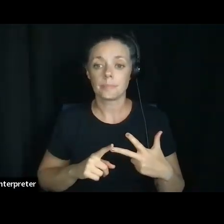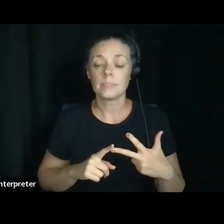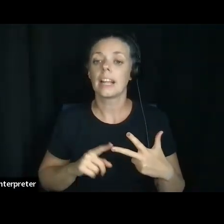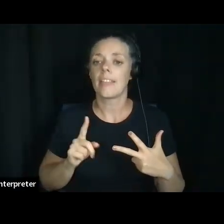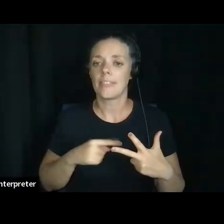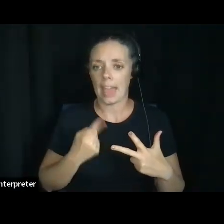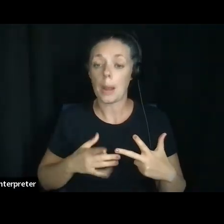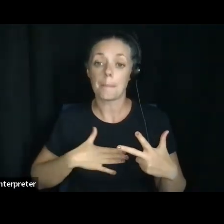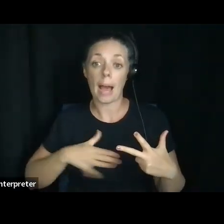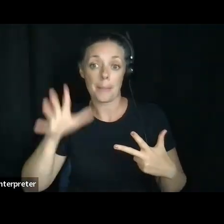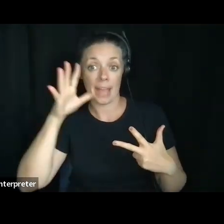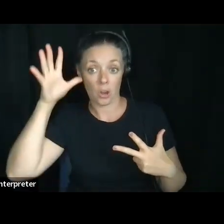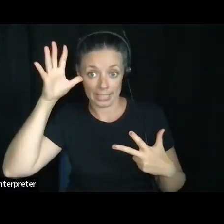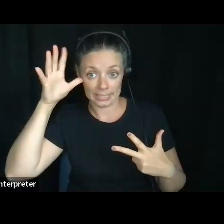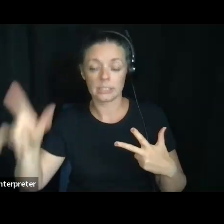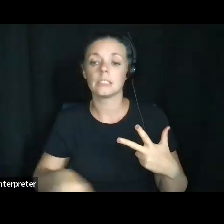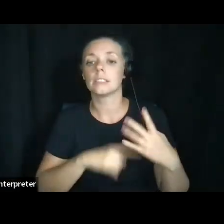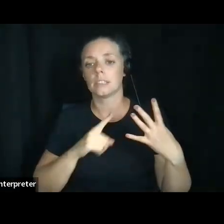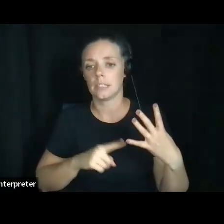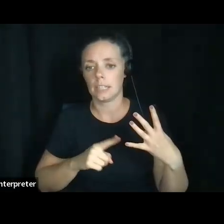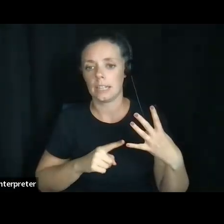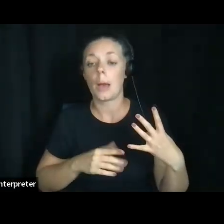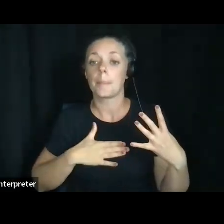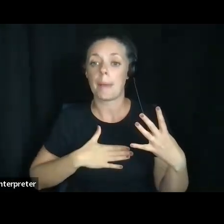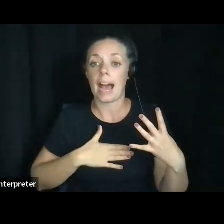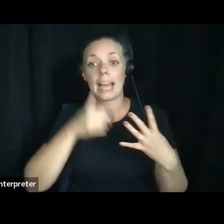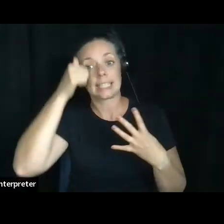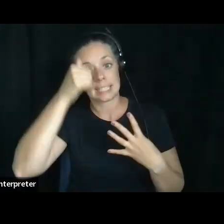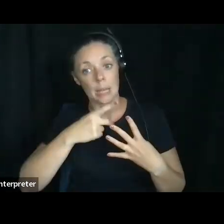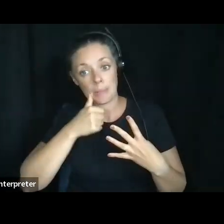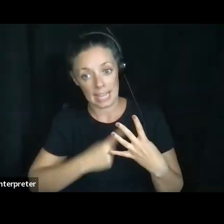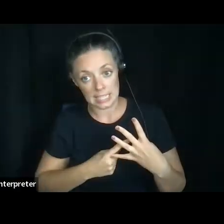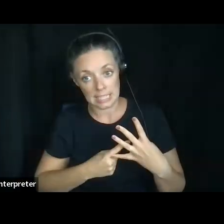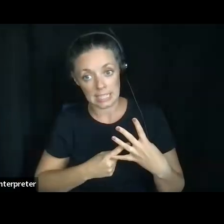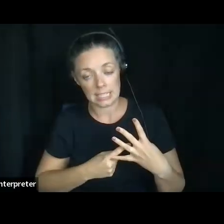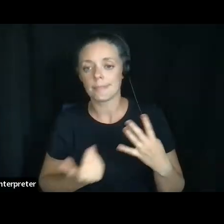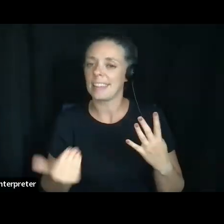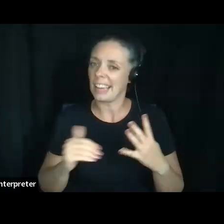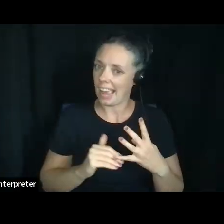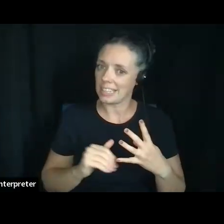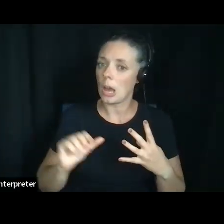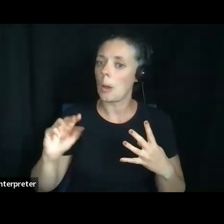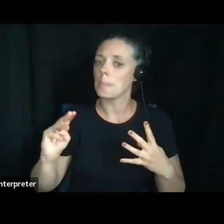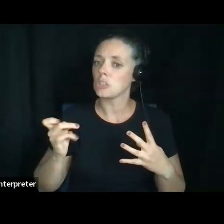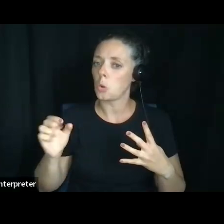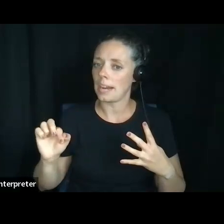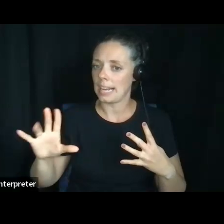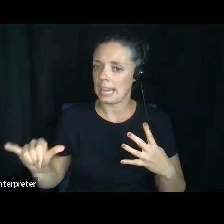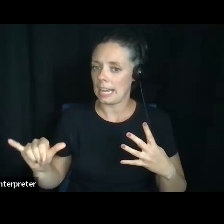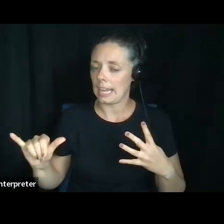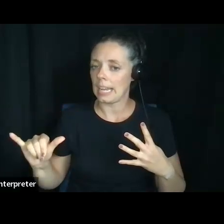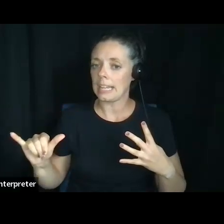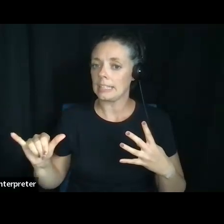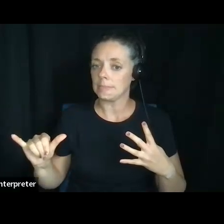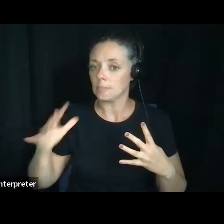parents. Um, and then after that, my siblings, again, majority rules or may rule.